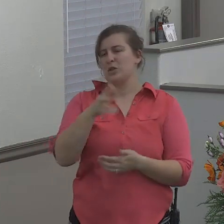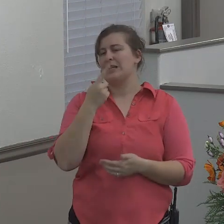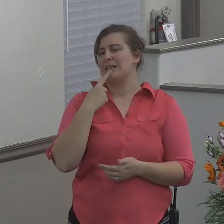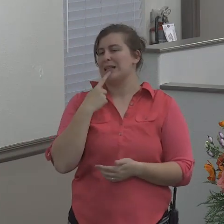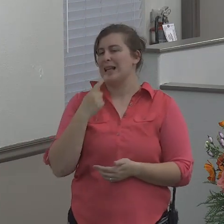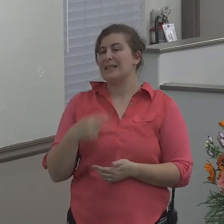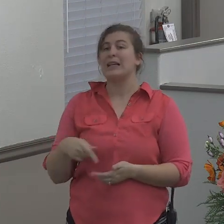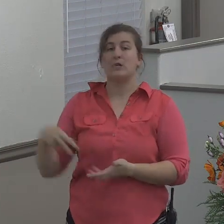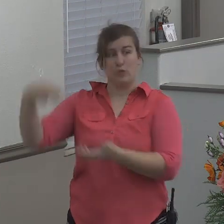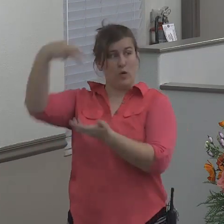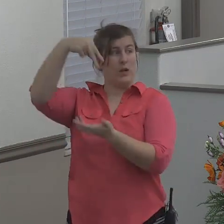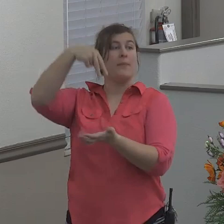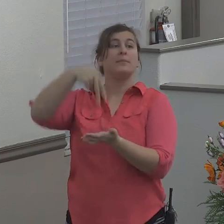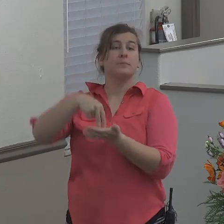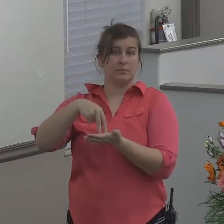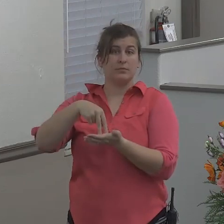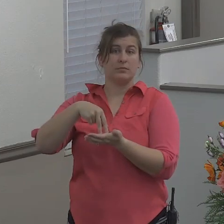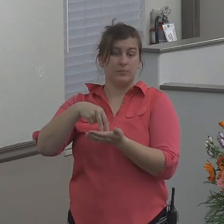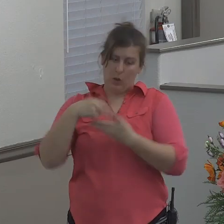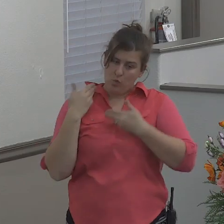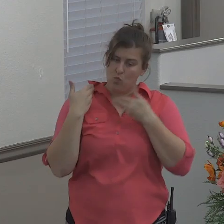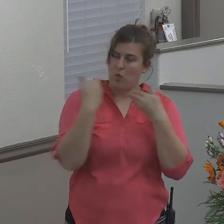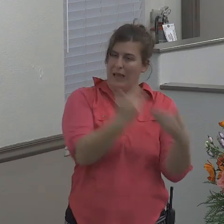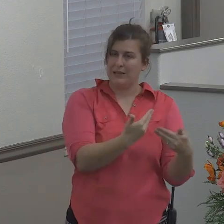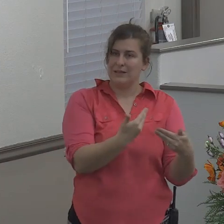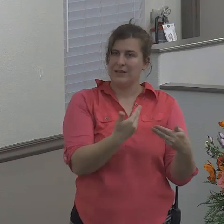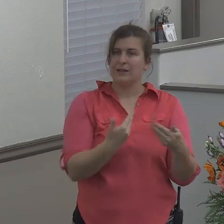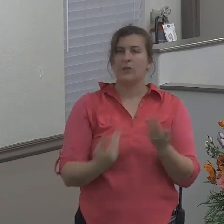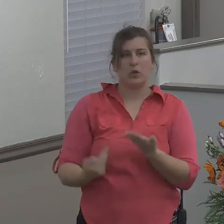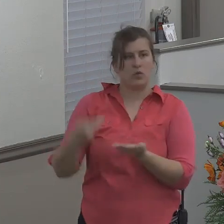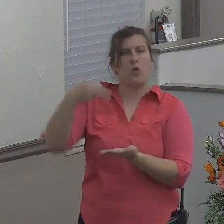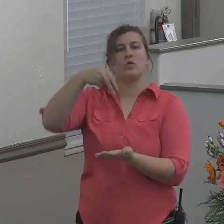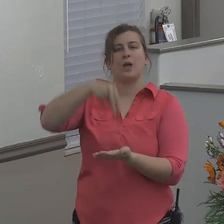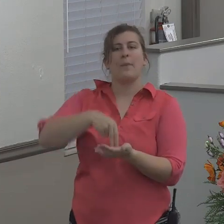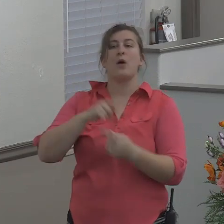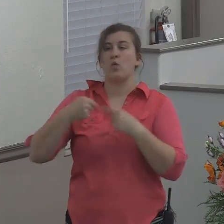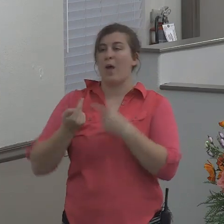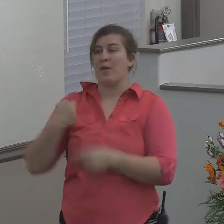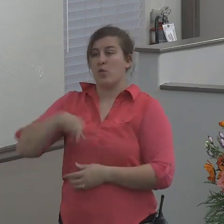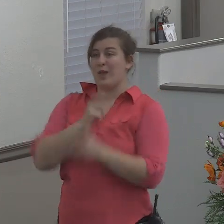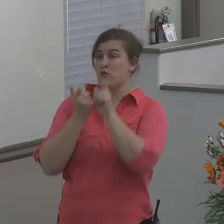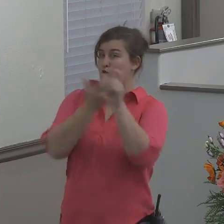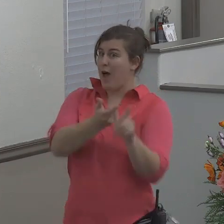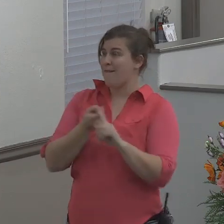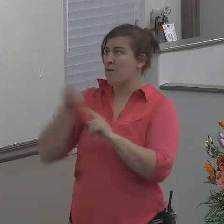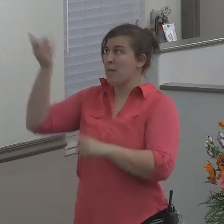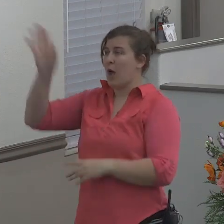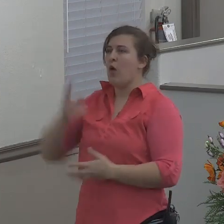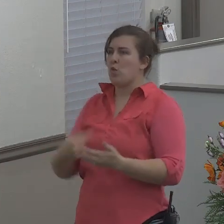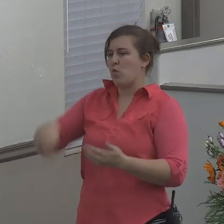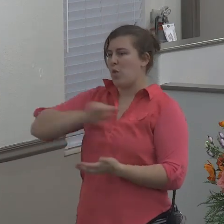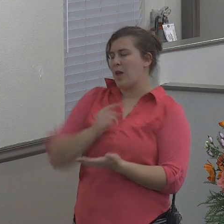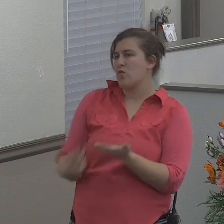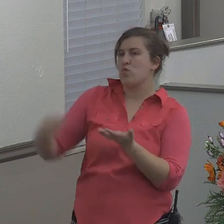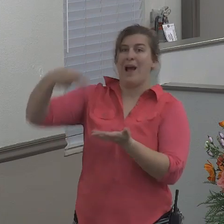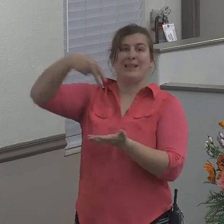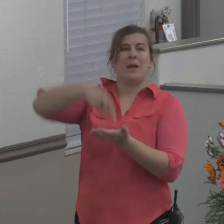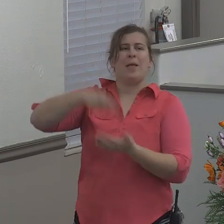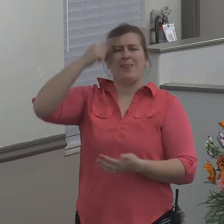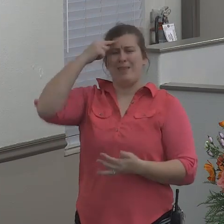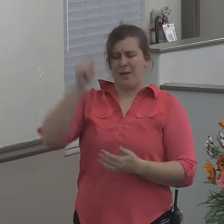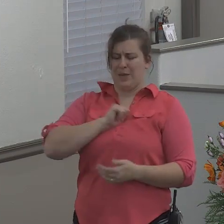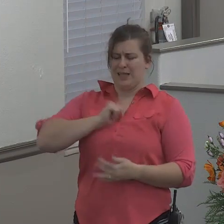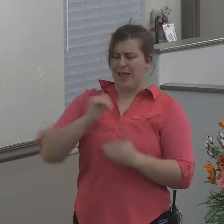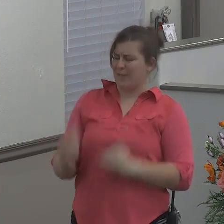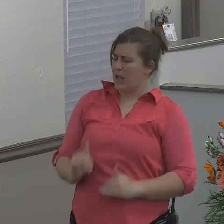he did rise up. That's exactly what happens when we run from God. We rise up thinking more highly